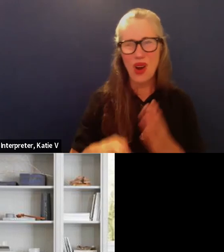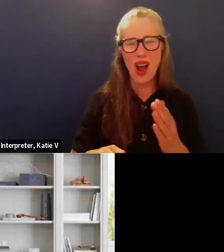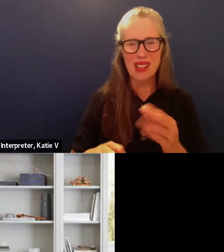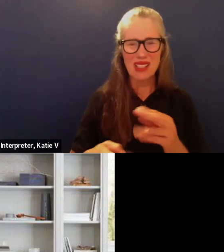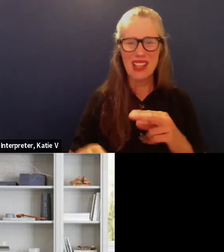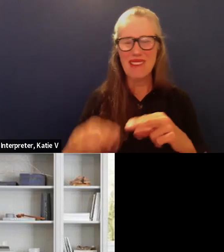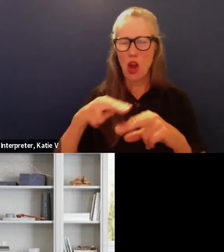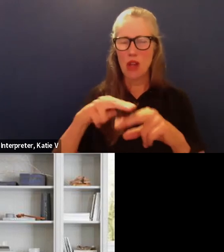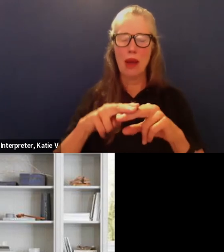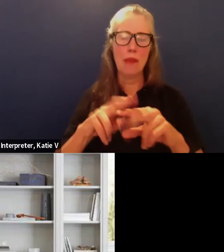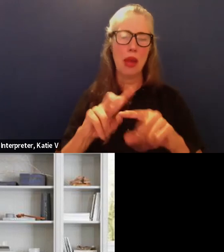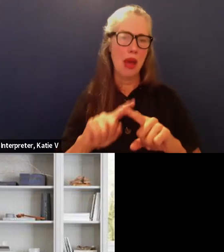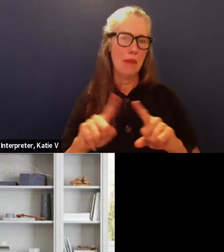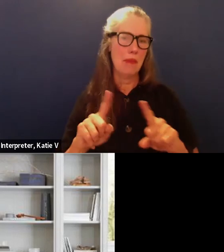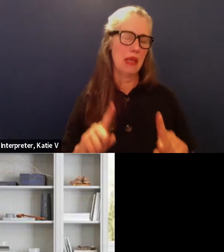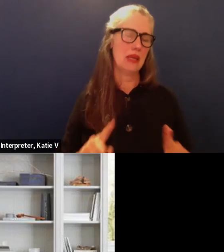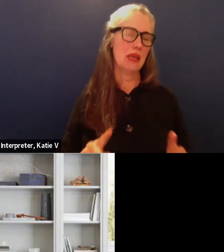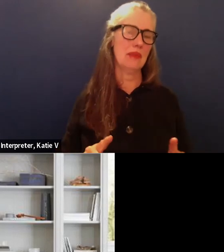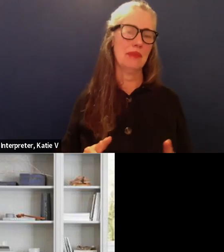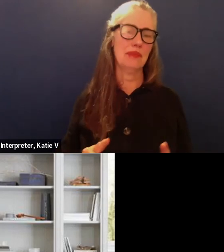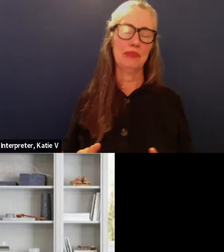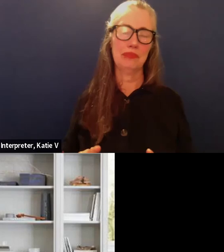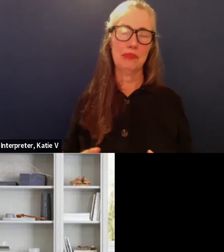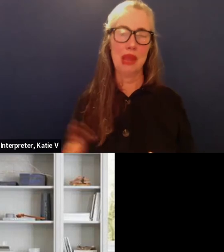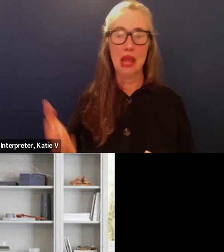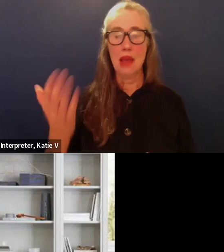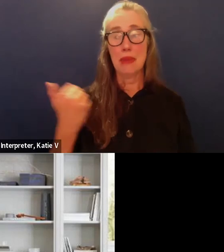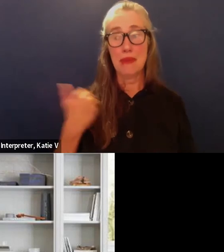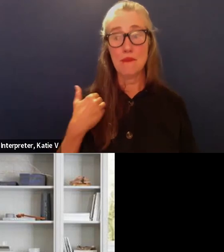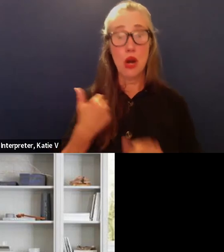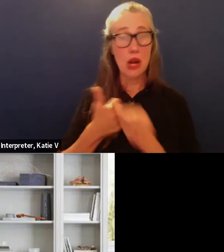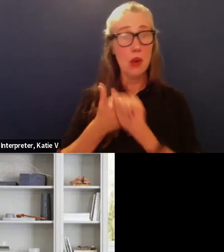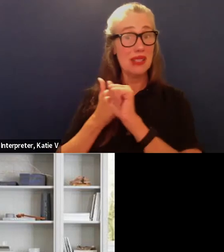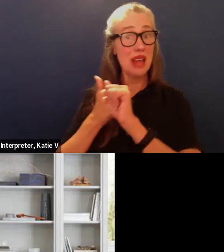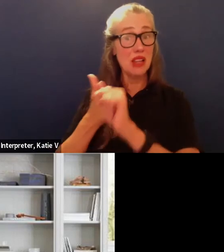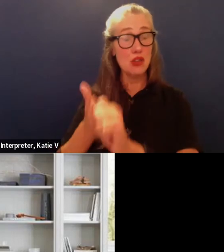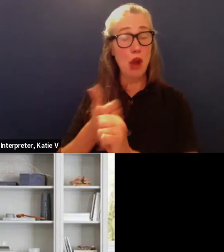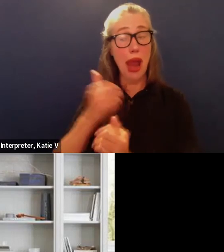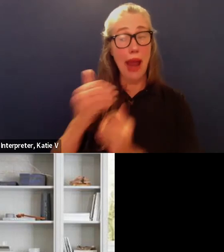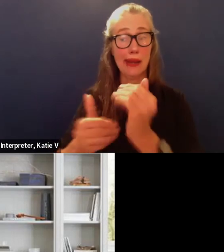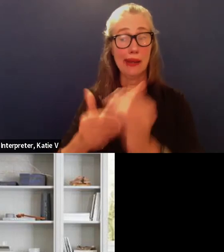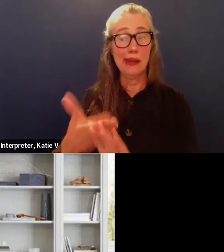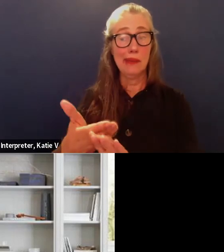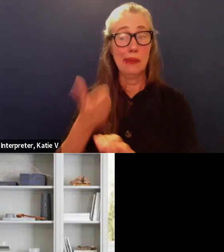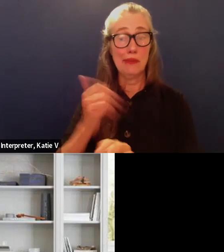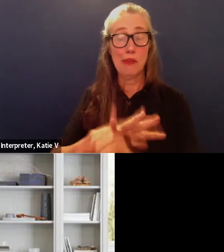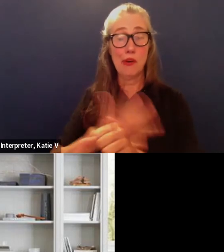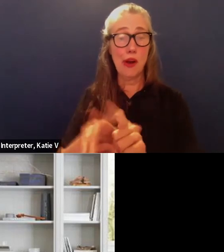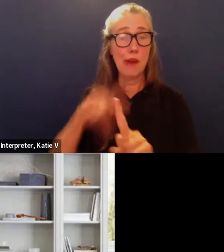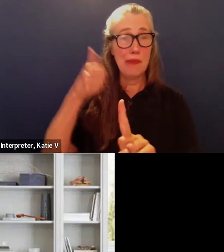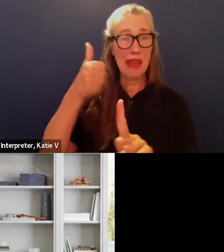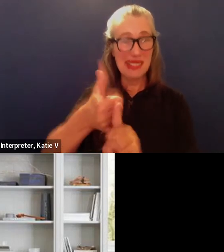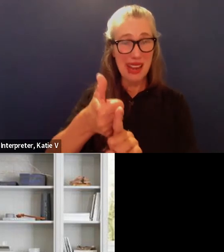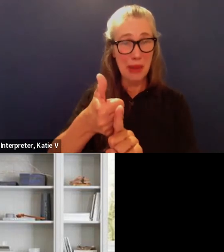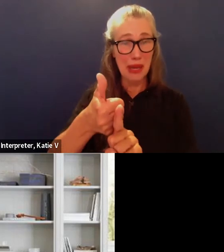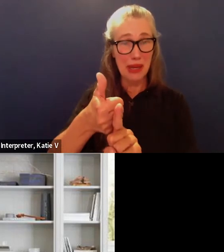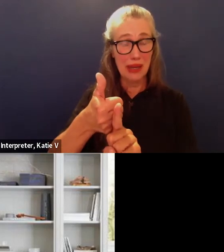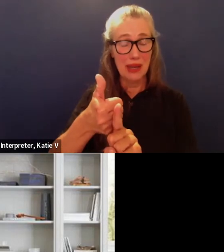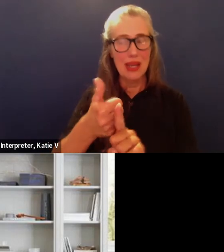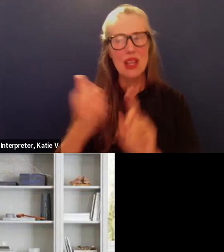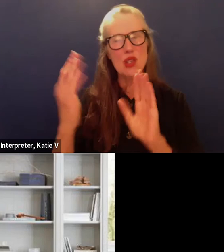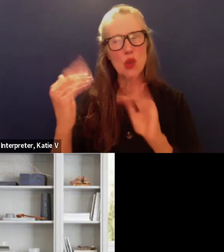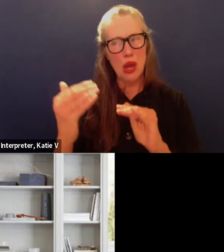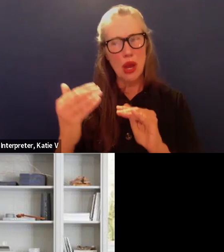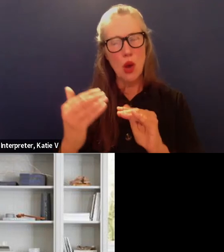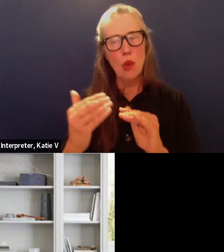but I just – I think it – you know, this was kind of on track before – not kind of. If it was on track prior to the pandemic, and I hope that in due